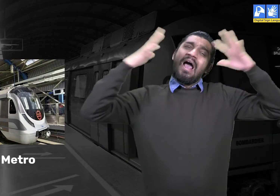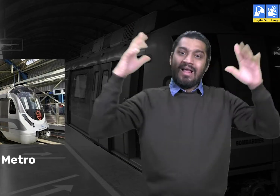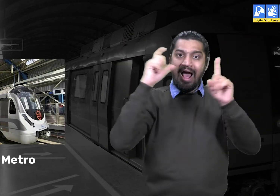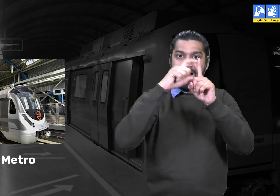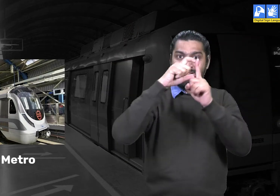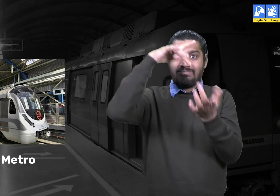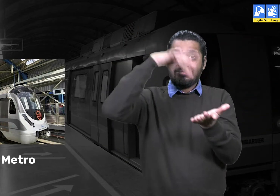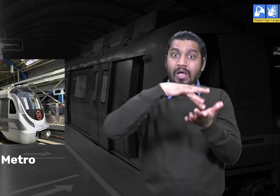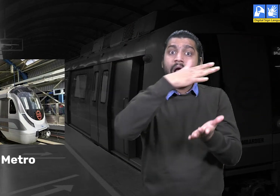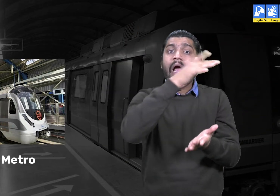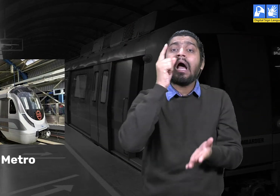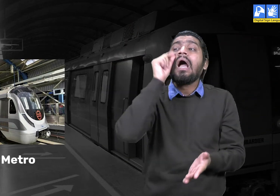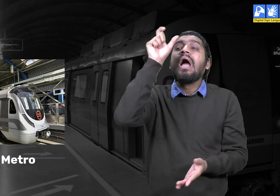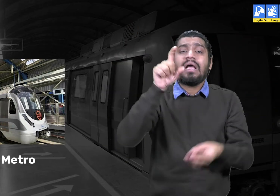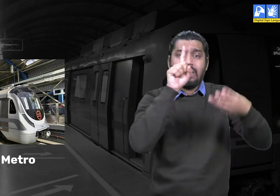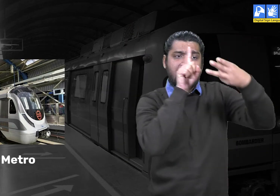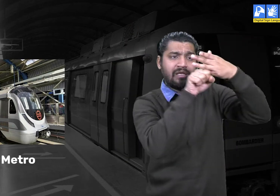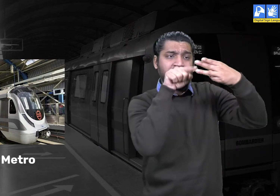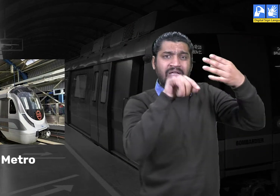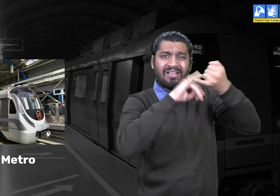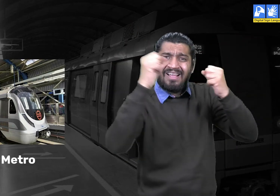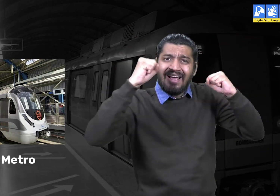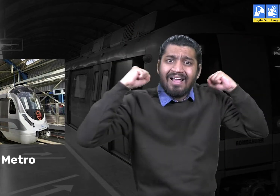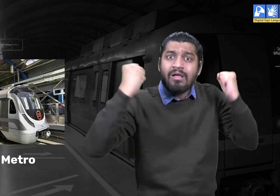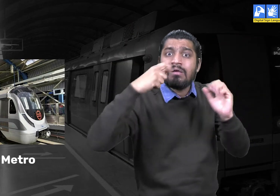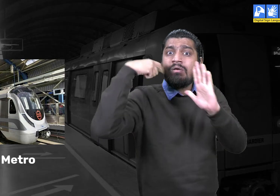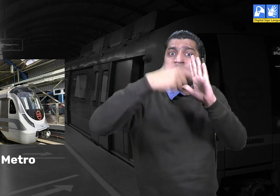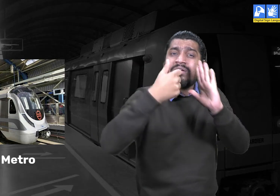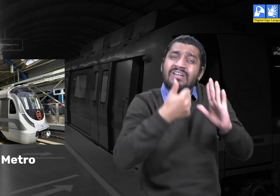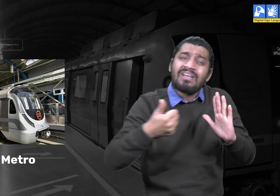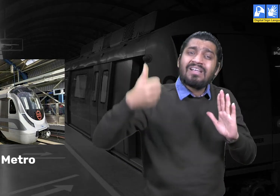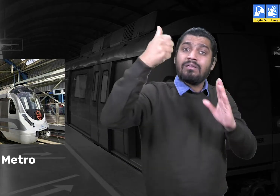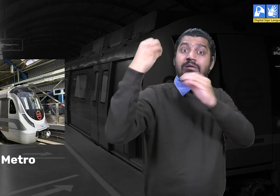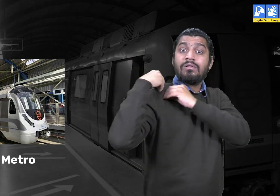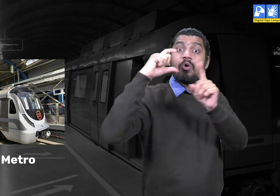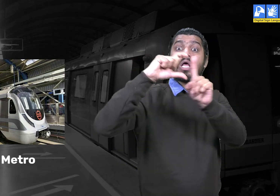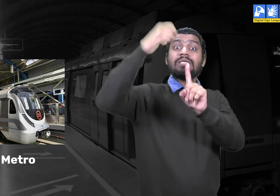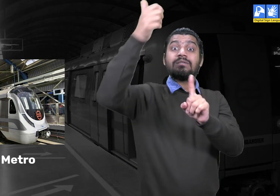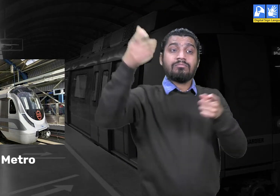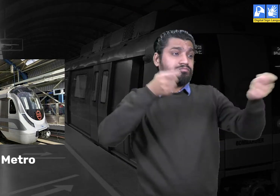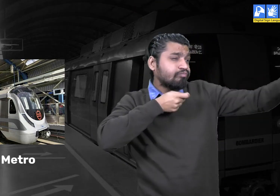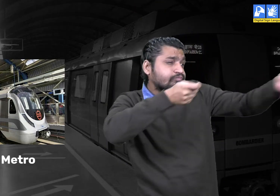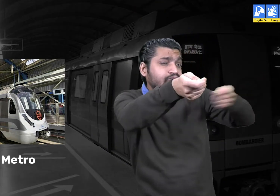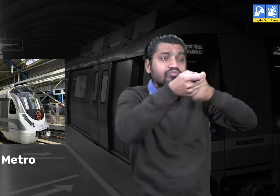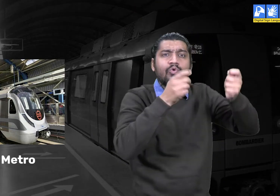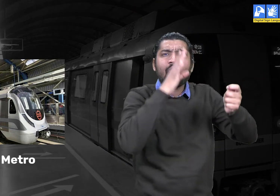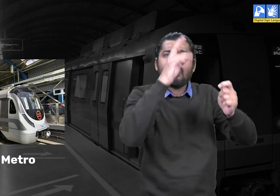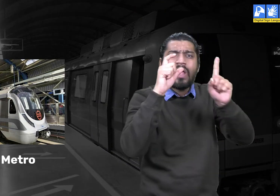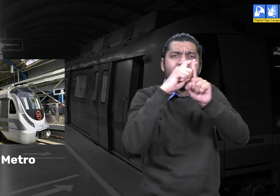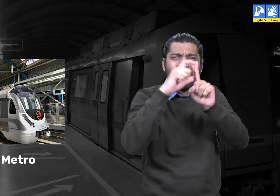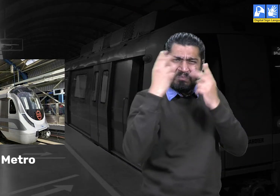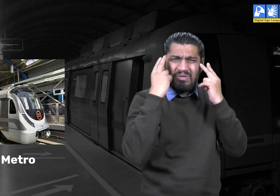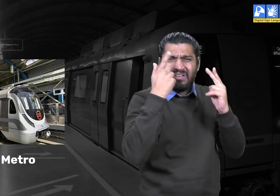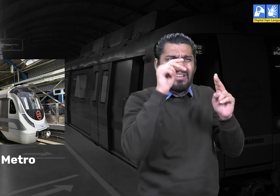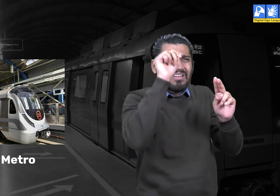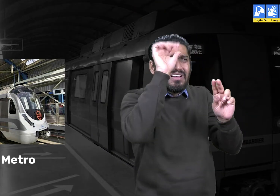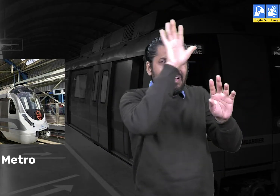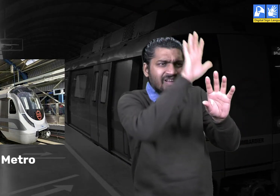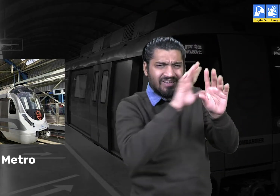Delhi Metro project. You all know about Delhi Metro. E. Sridharan served as the managing director of Delhi